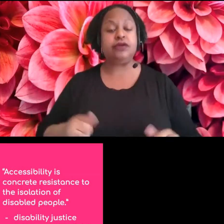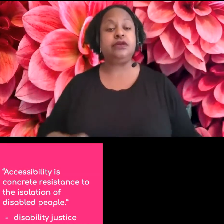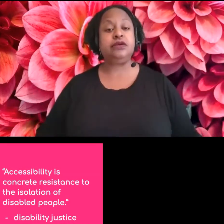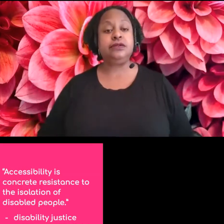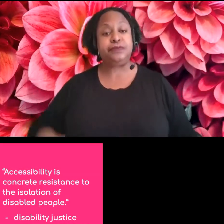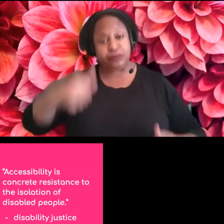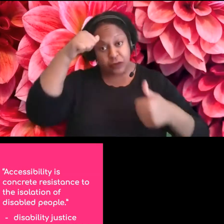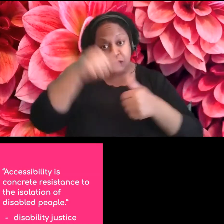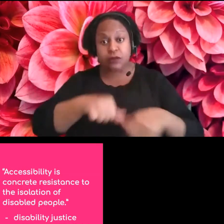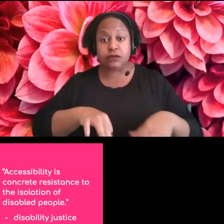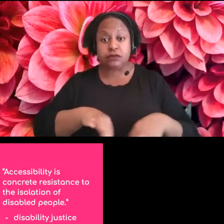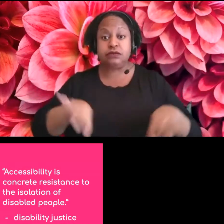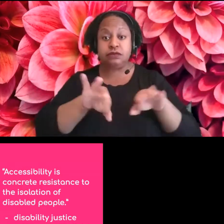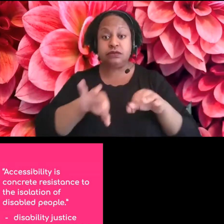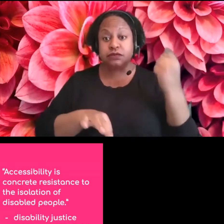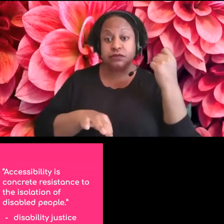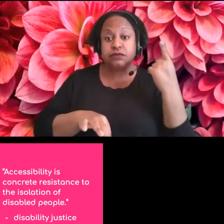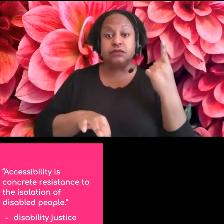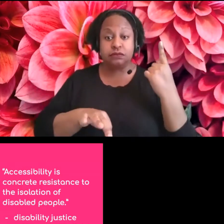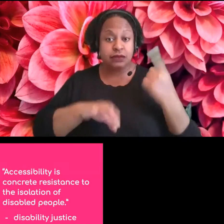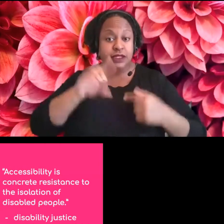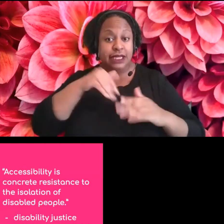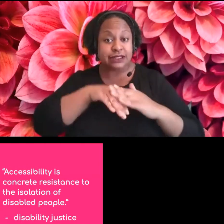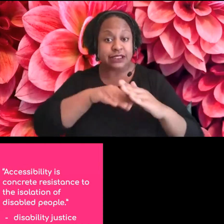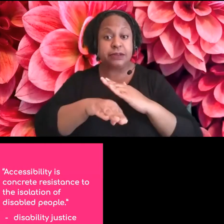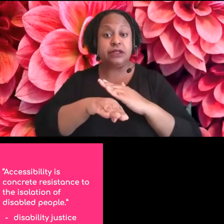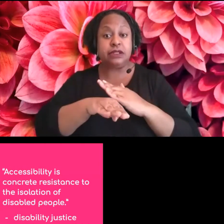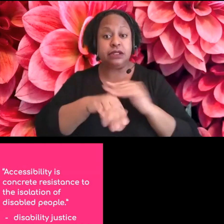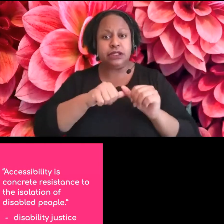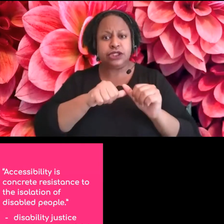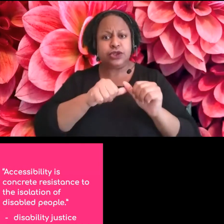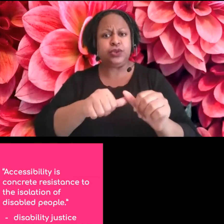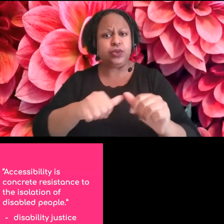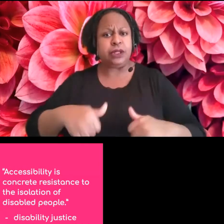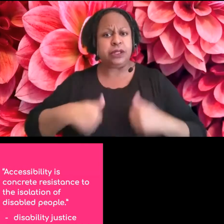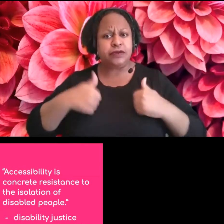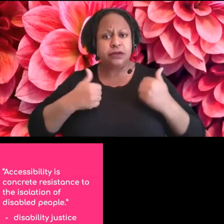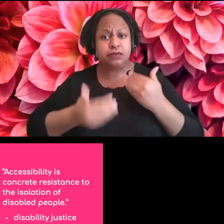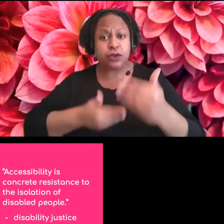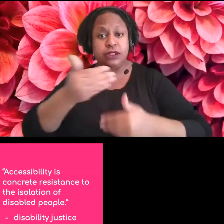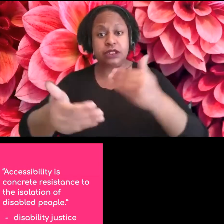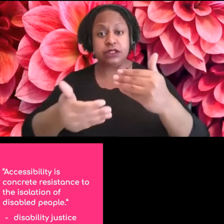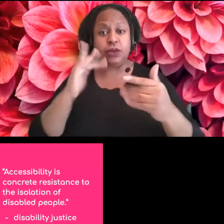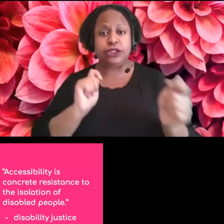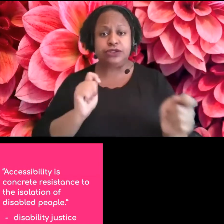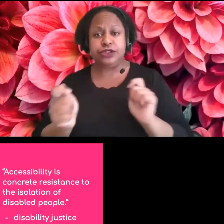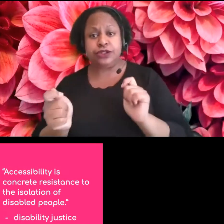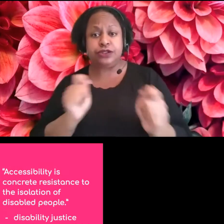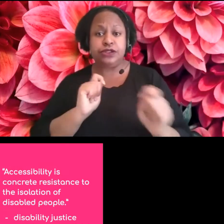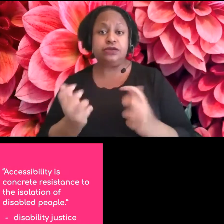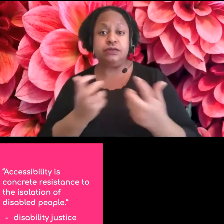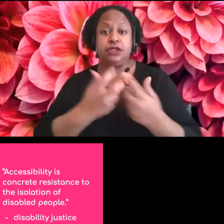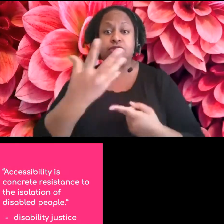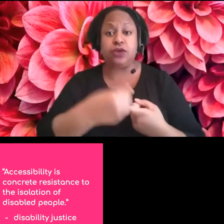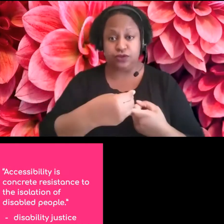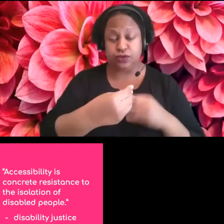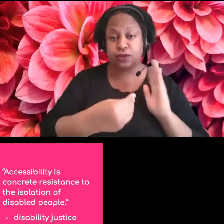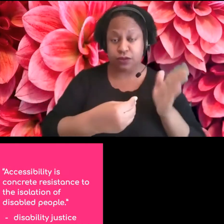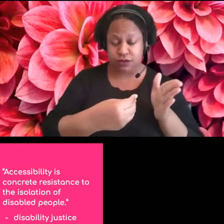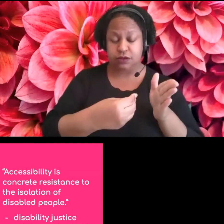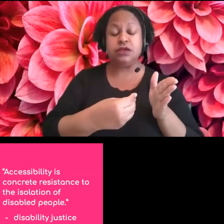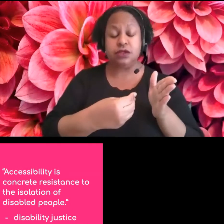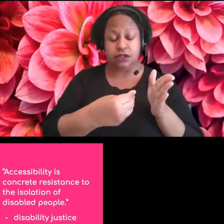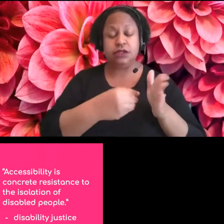is a living process. Uh, it's constantly shifting with the culture, uh, and when new ways to